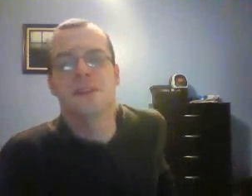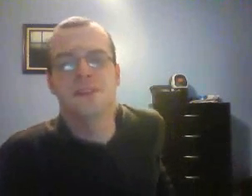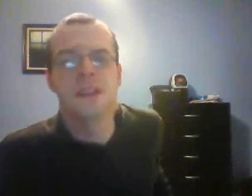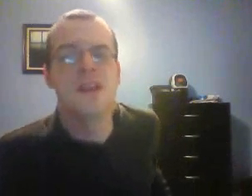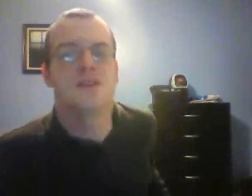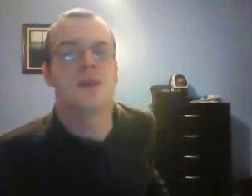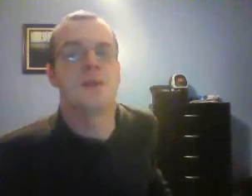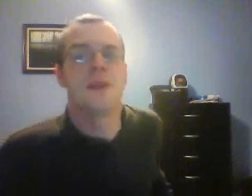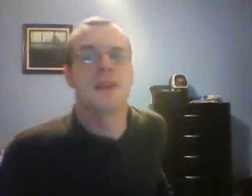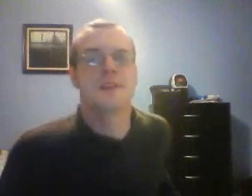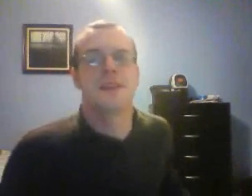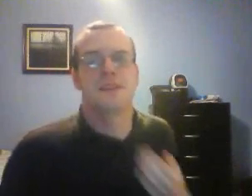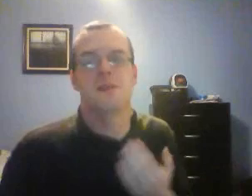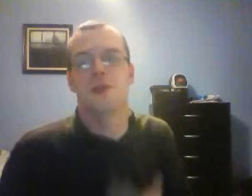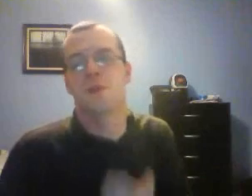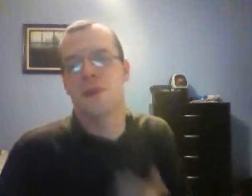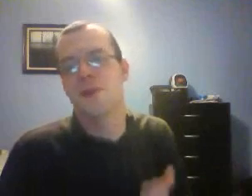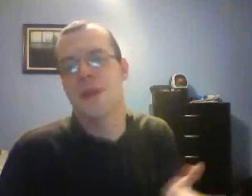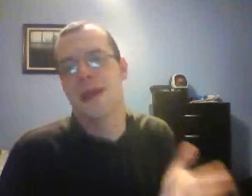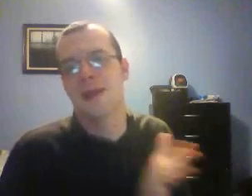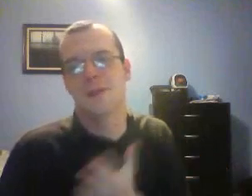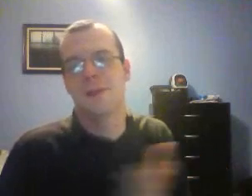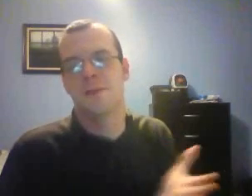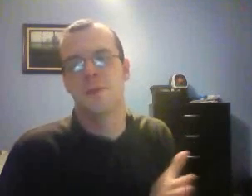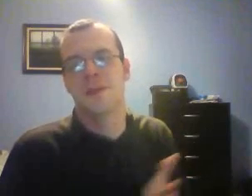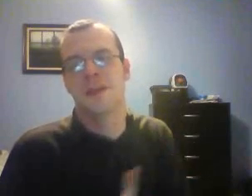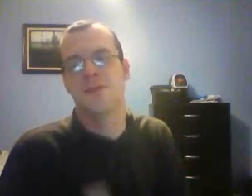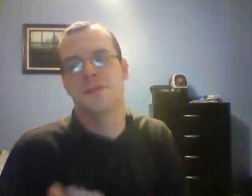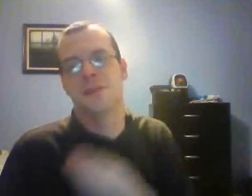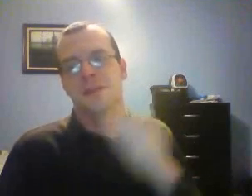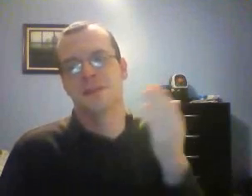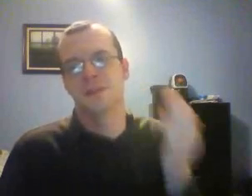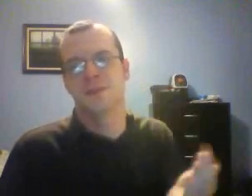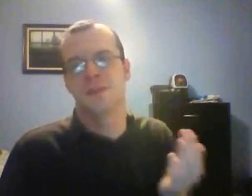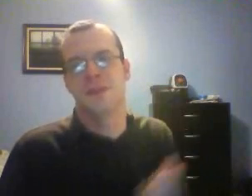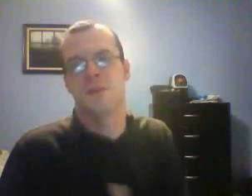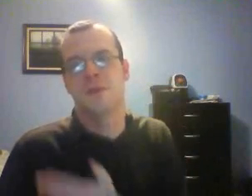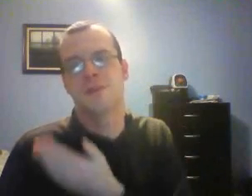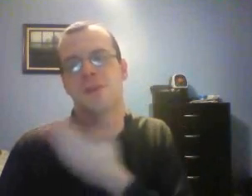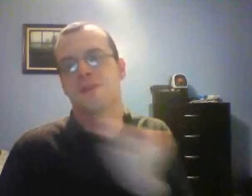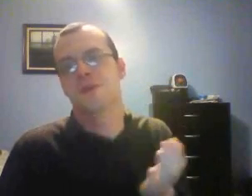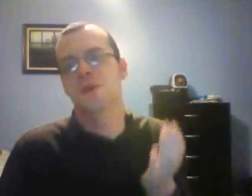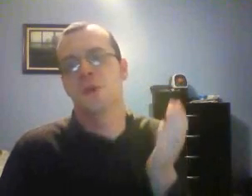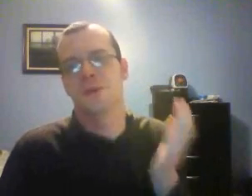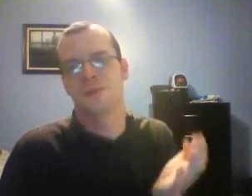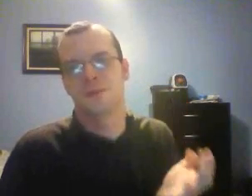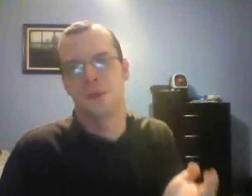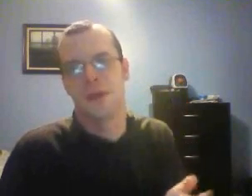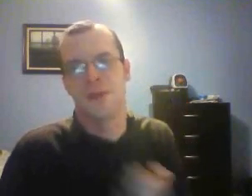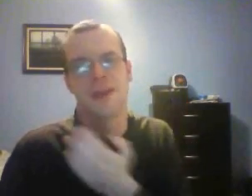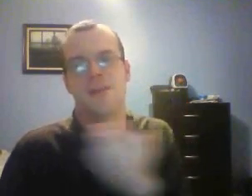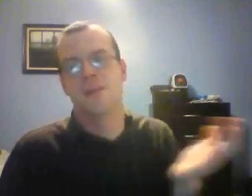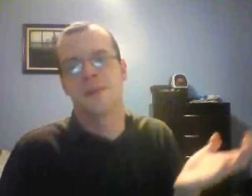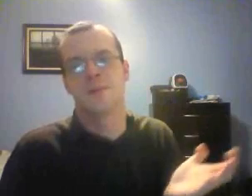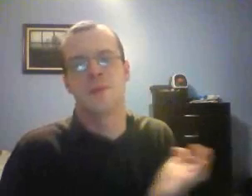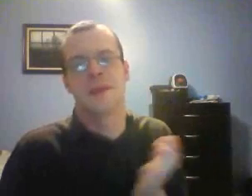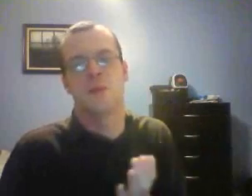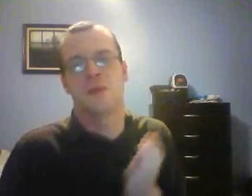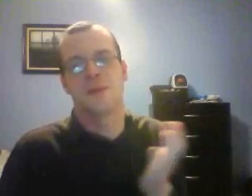this. So I'm really excited to see William Regal back on WWE television. It's exclusive to the network. So those of you who aren't subscribed, get on wwenetwork